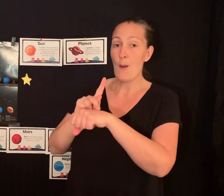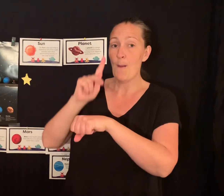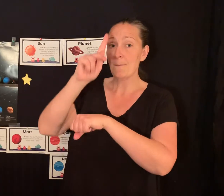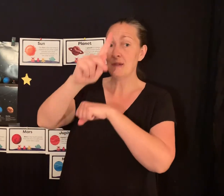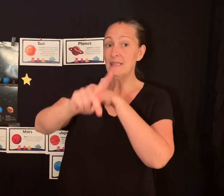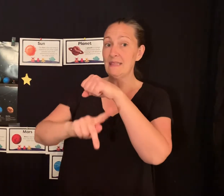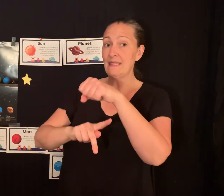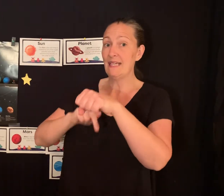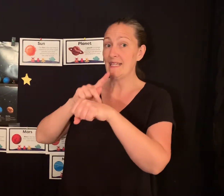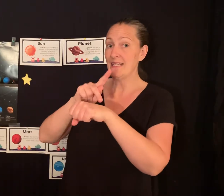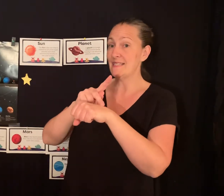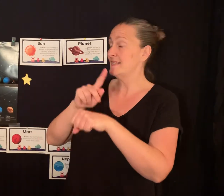Planets.